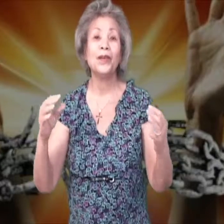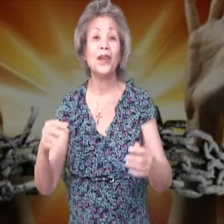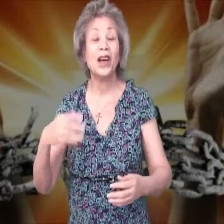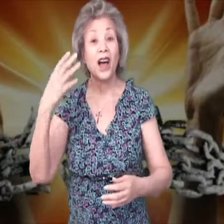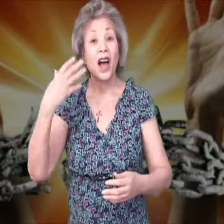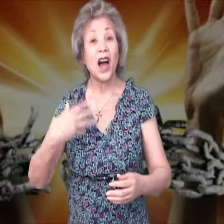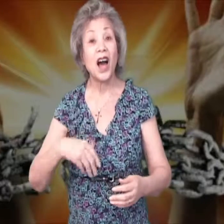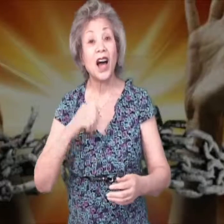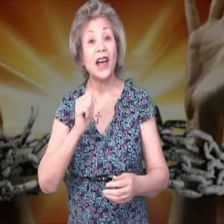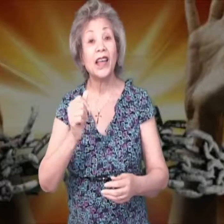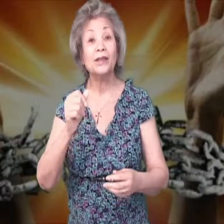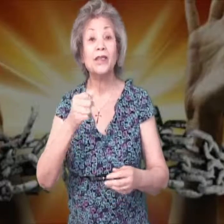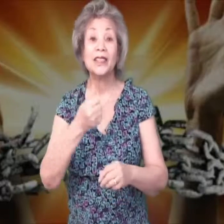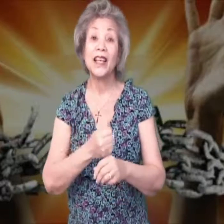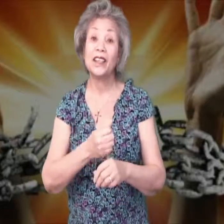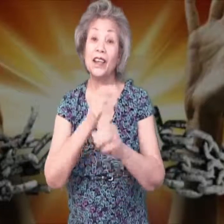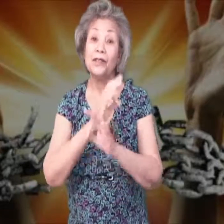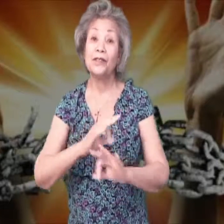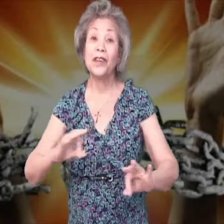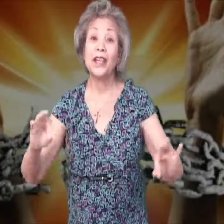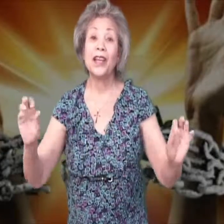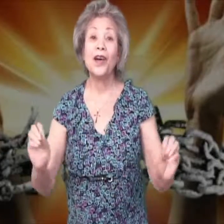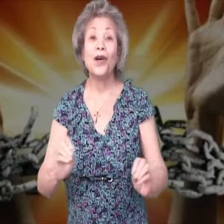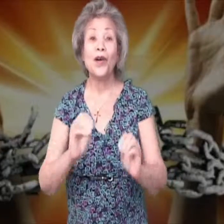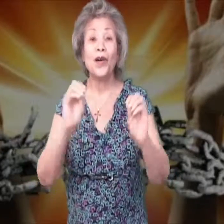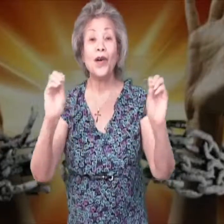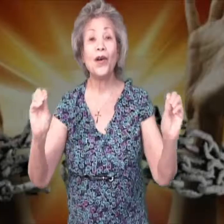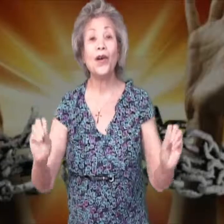I am set free, oh.